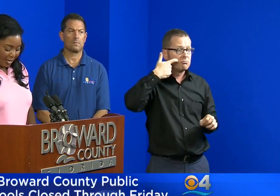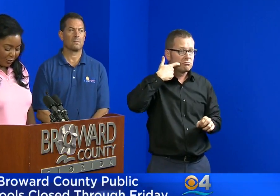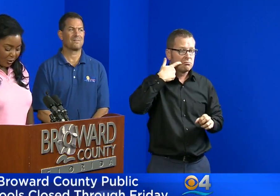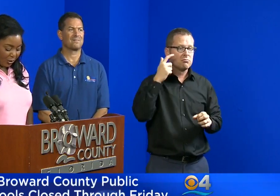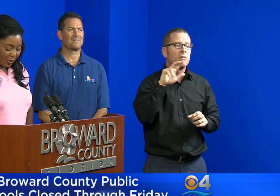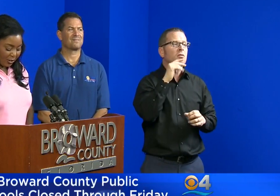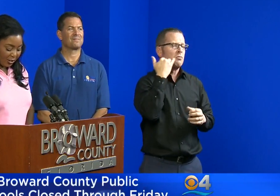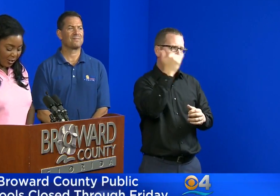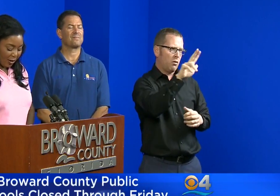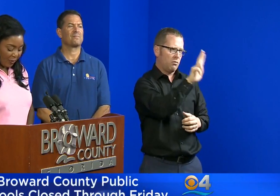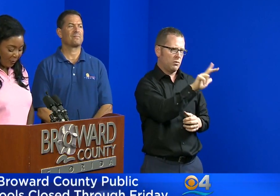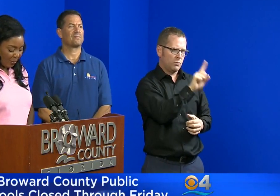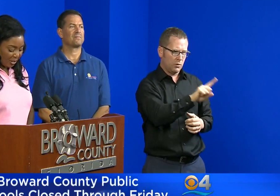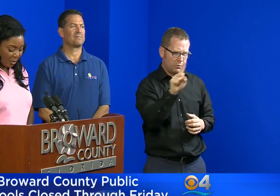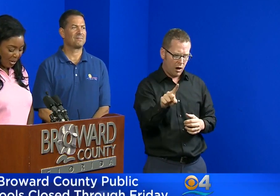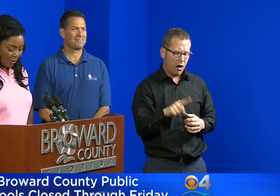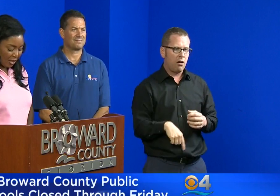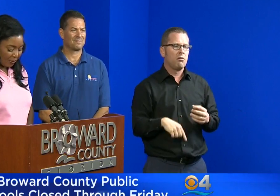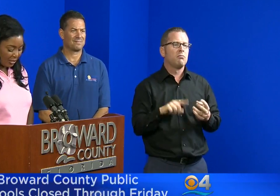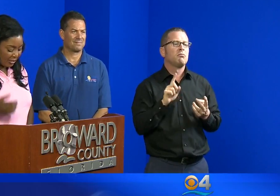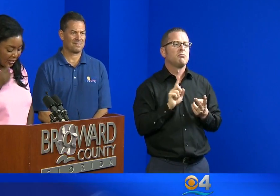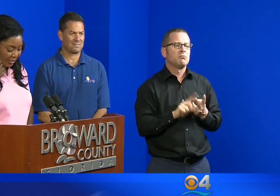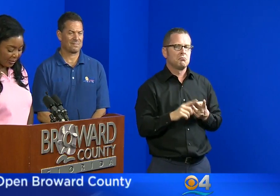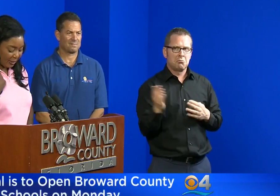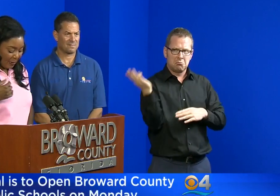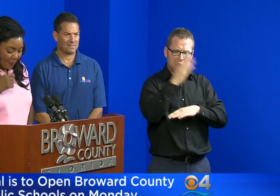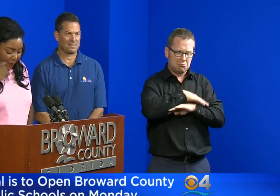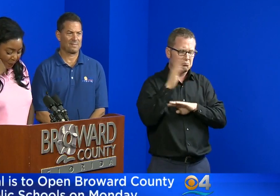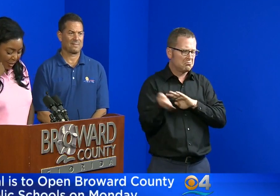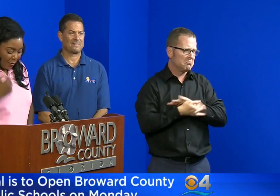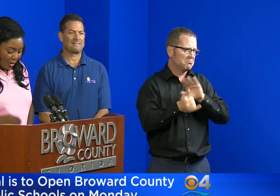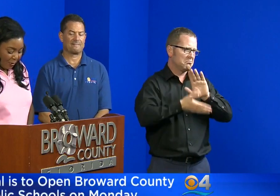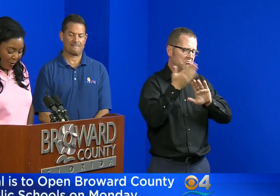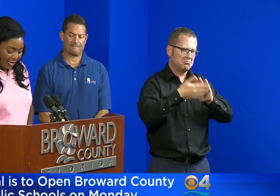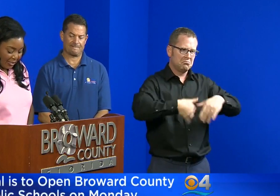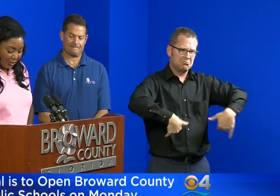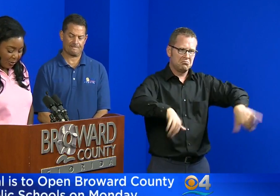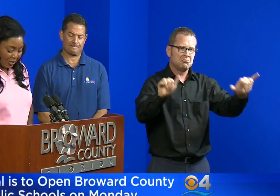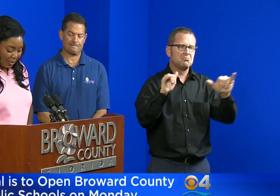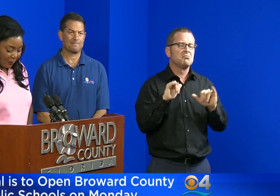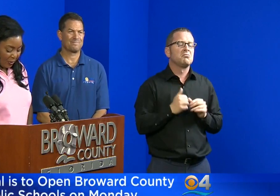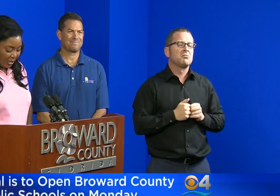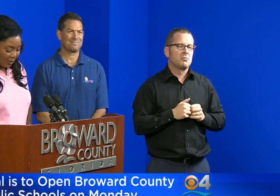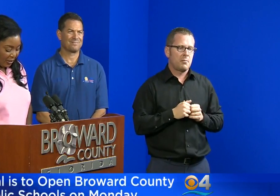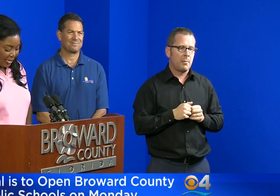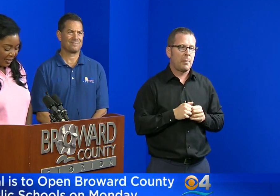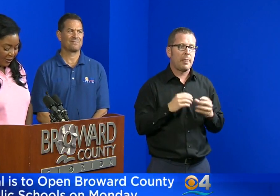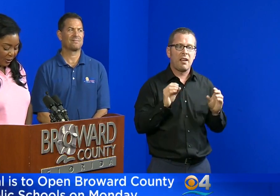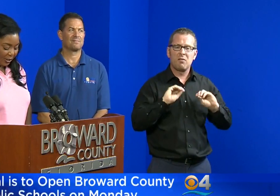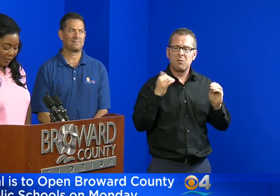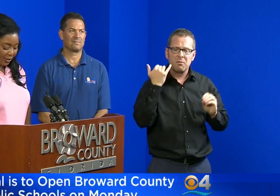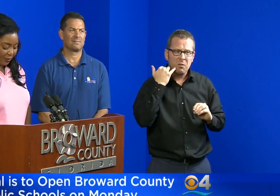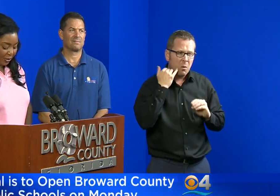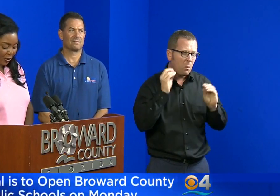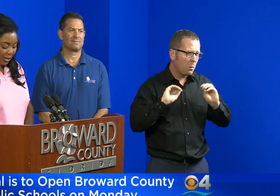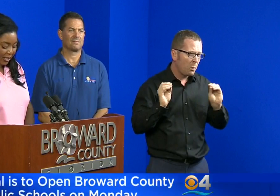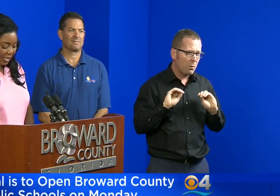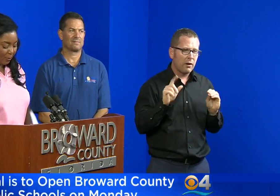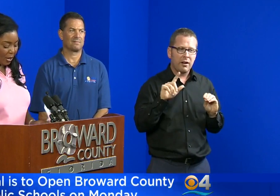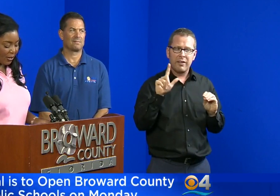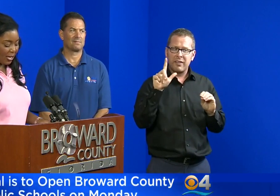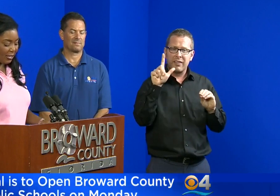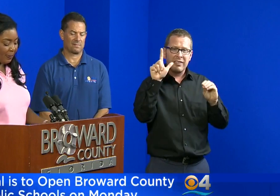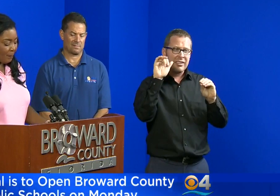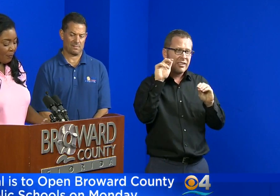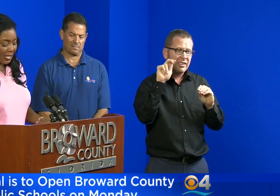week. To answer your questions and offer information about recovery assistance. If you have no access to a telephone, either landline or cell service, you can